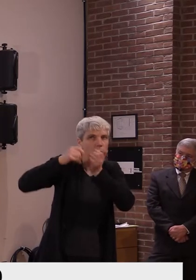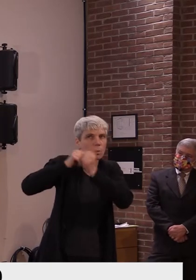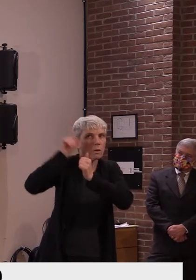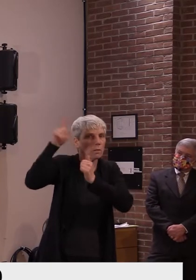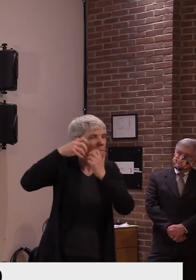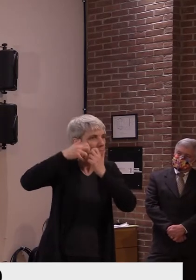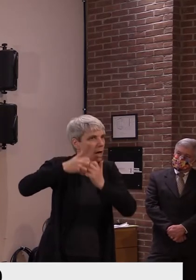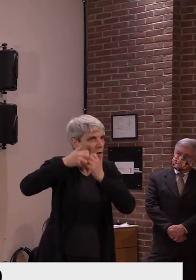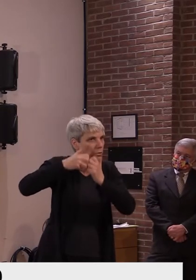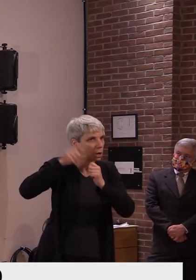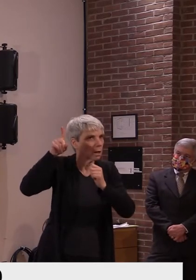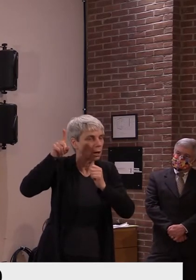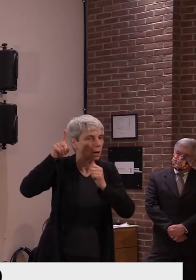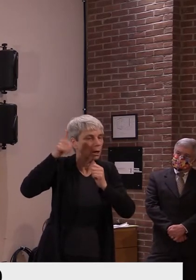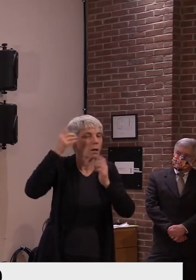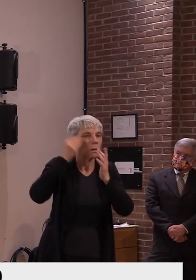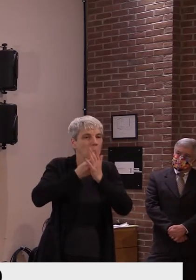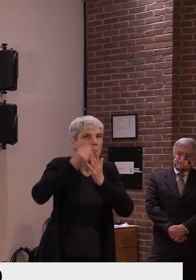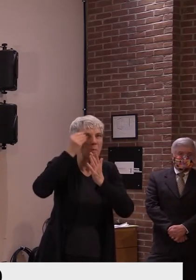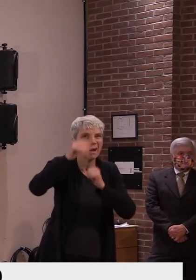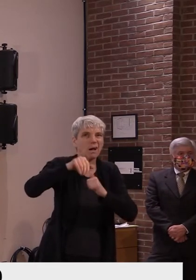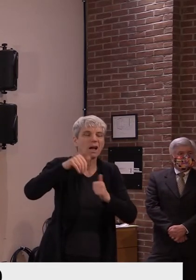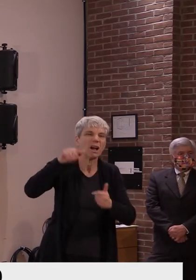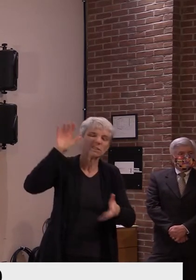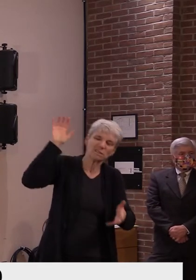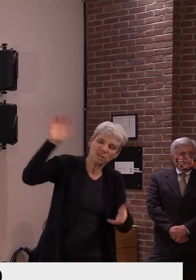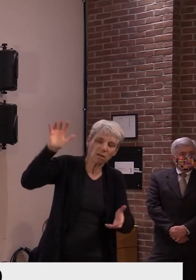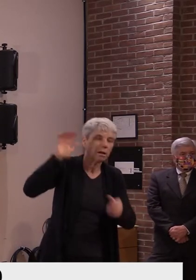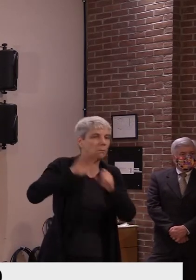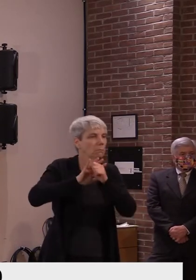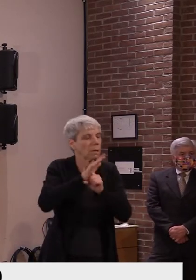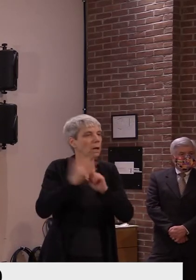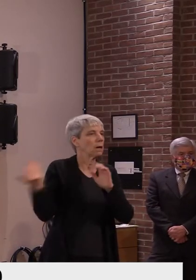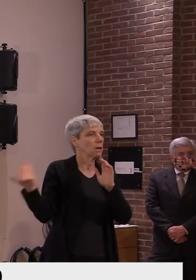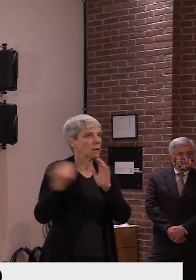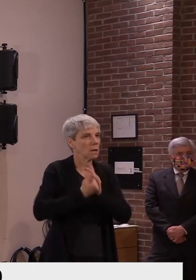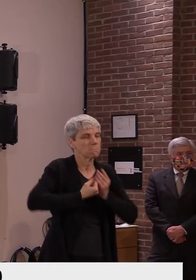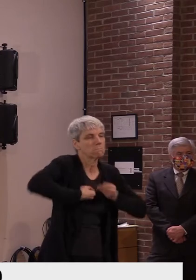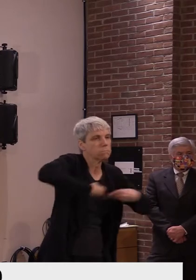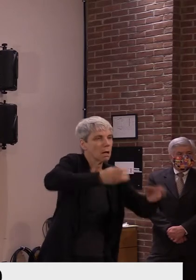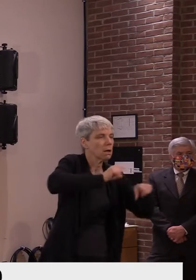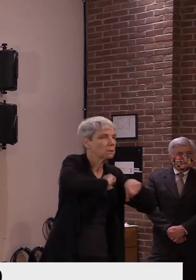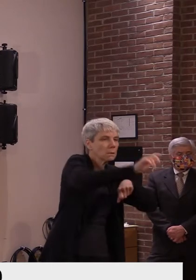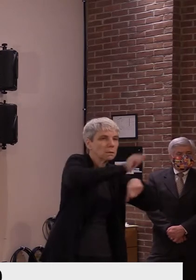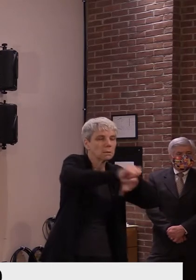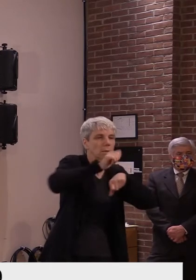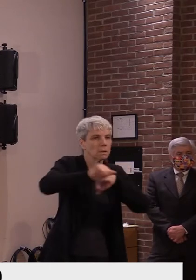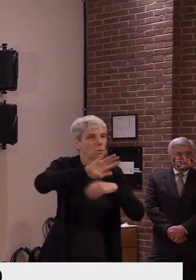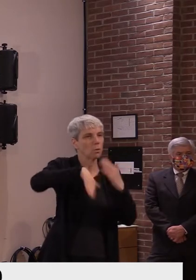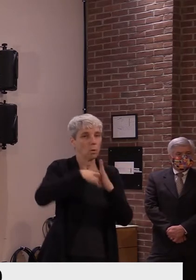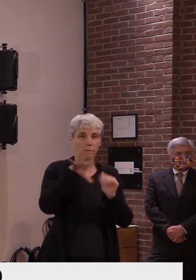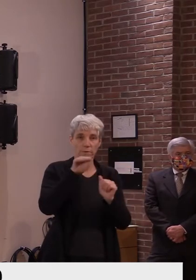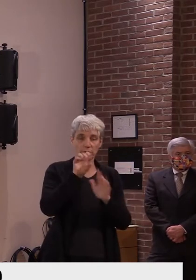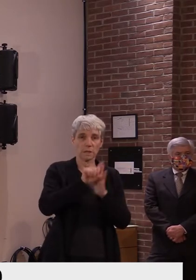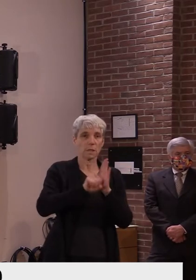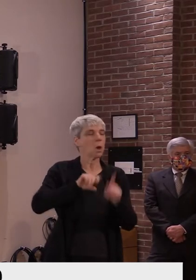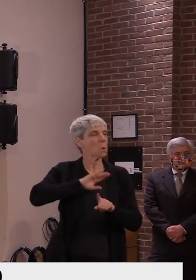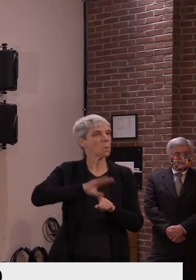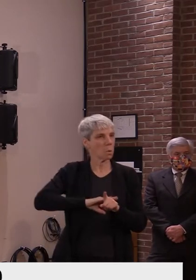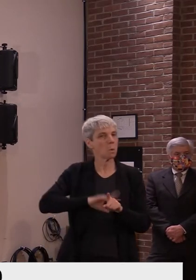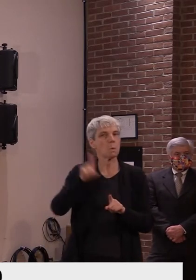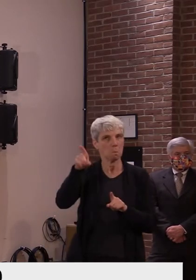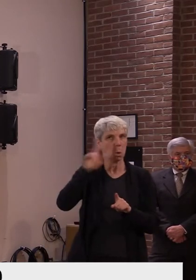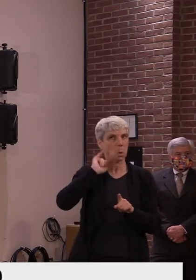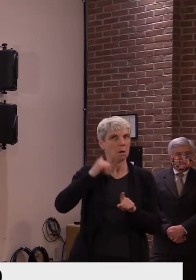purchase another large bulk volume that they can distribute to the states and allay our concerns that there wouldn't be a, uh,